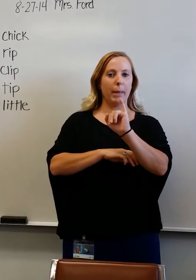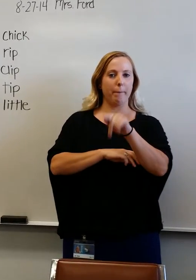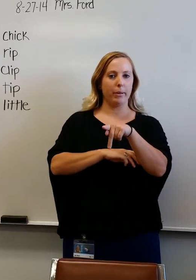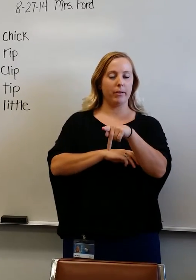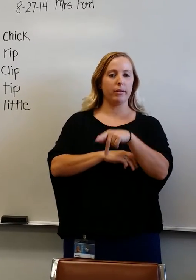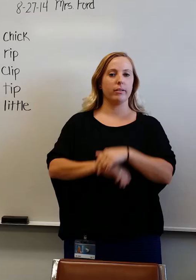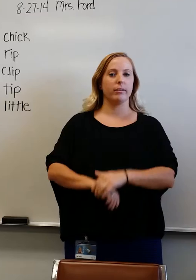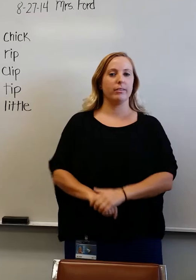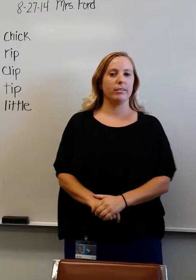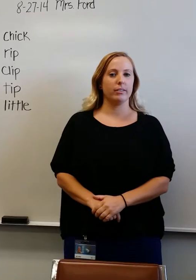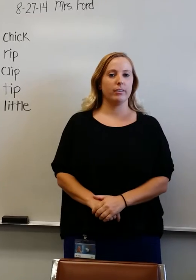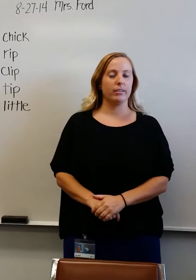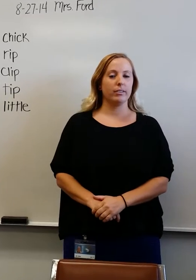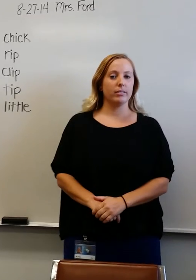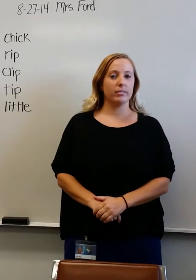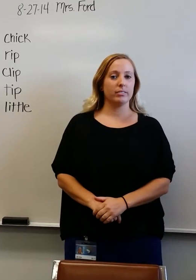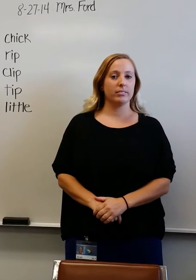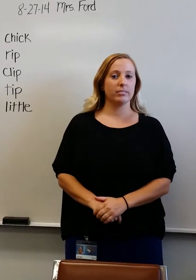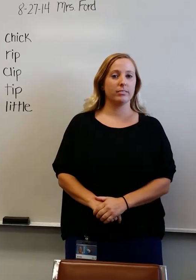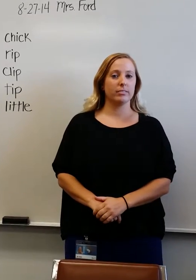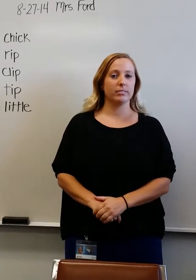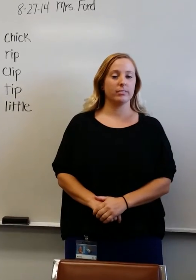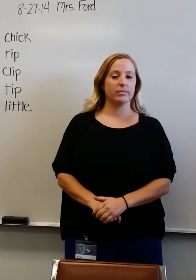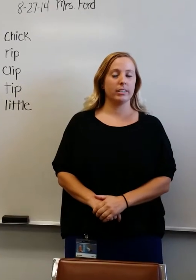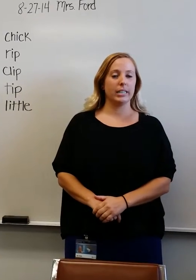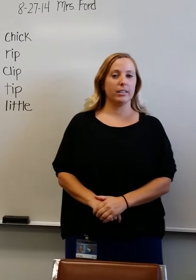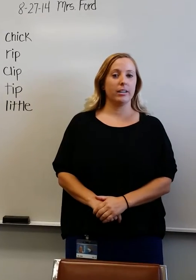My shirt has a rip.